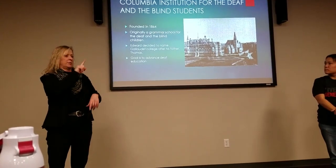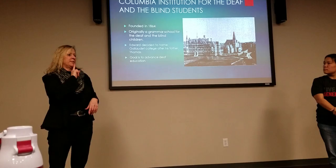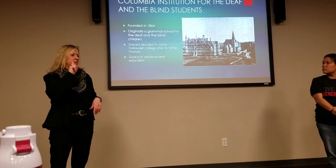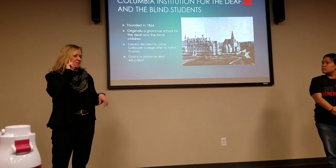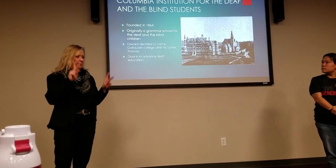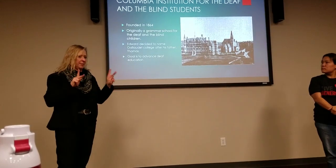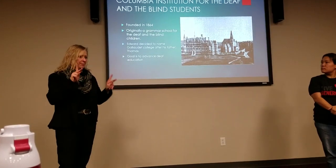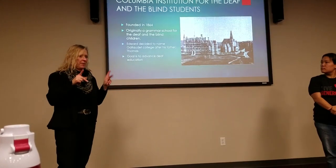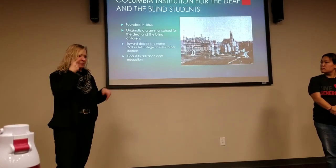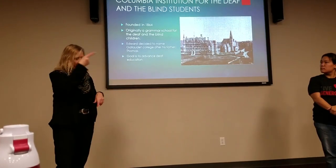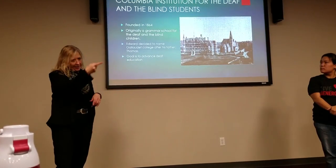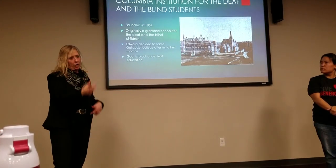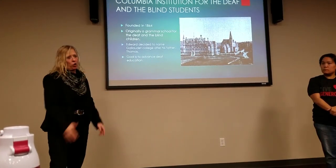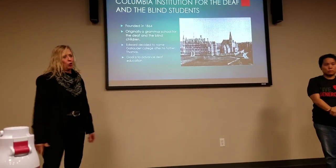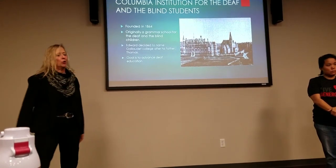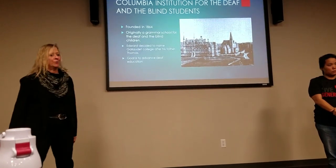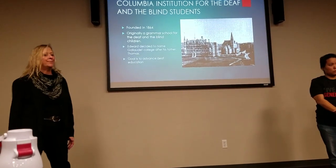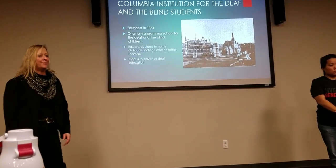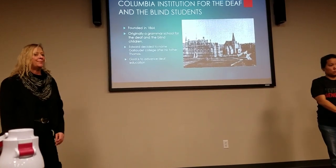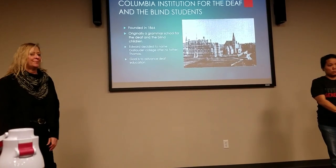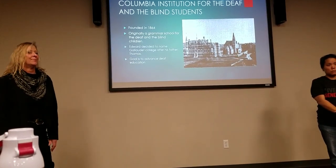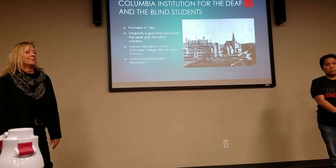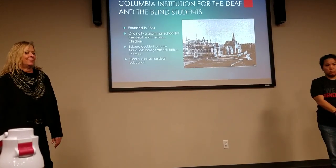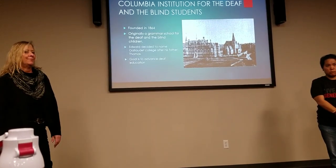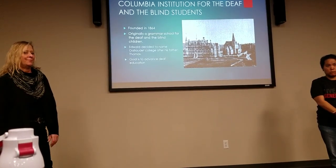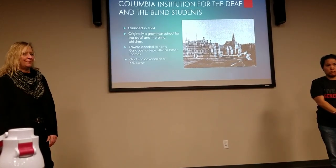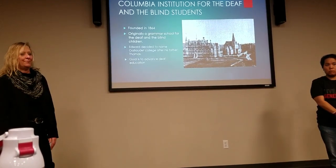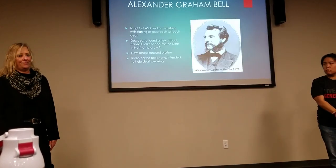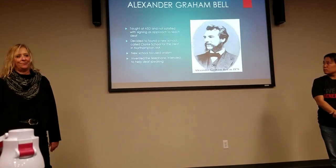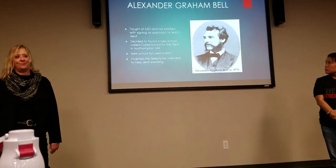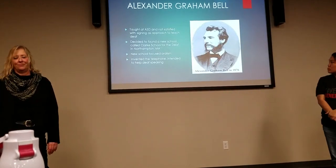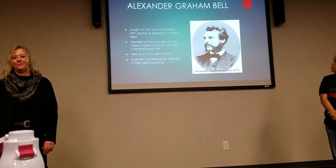An opportunity for good education for Deaf people in Washington, D.C.